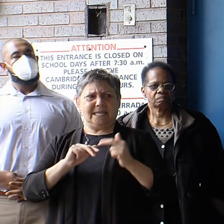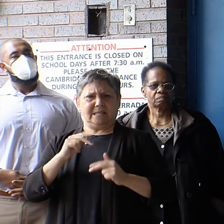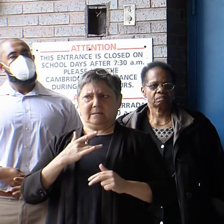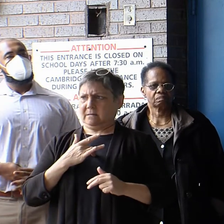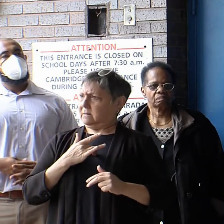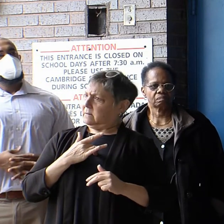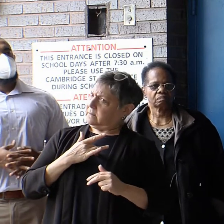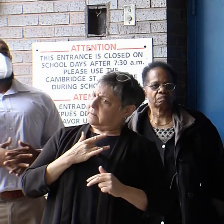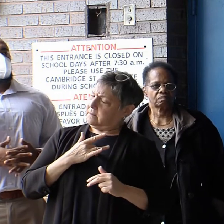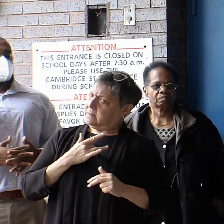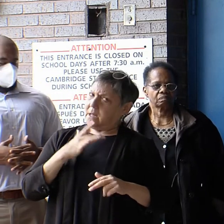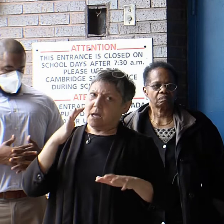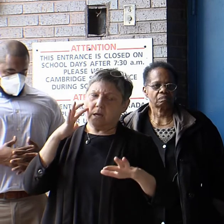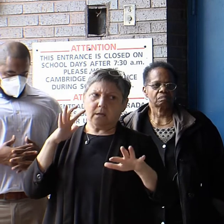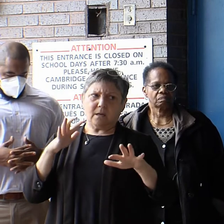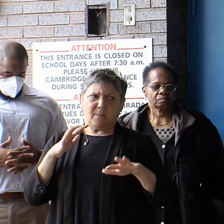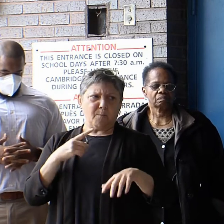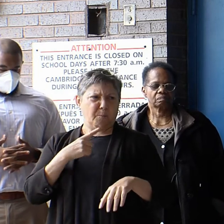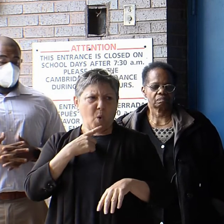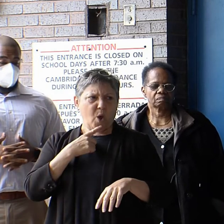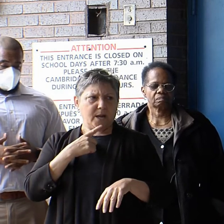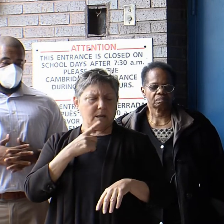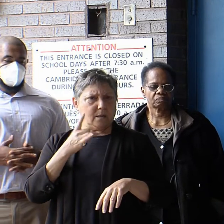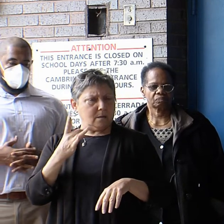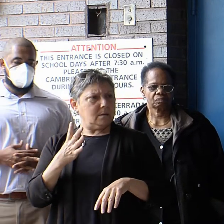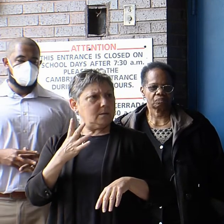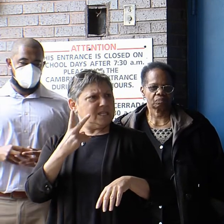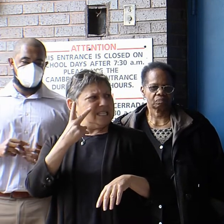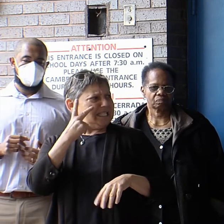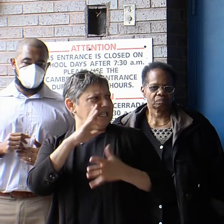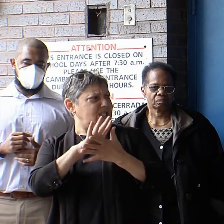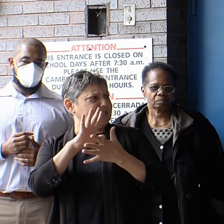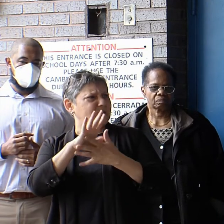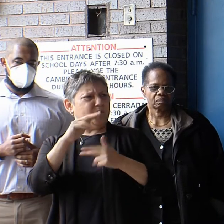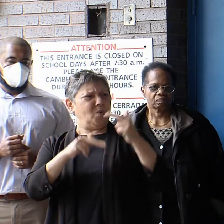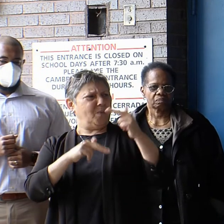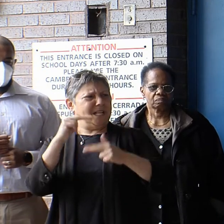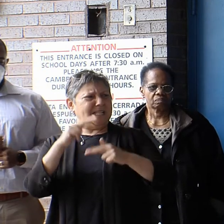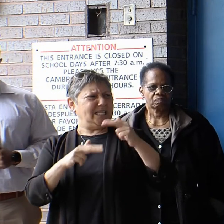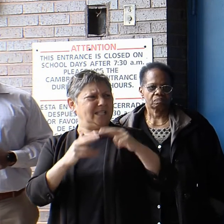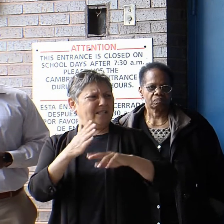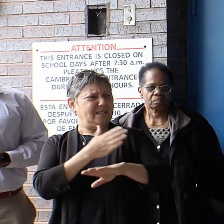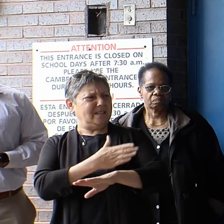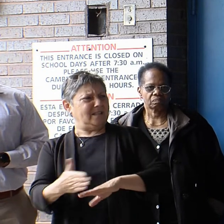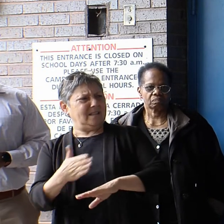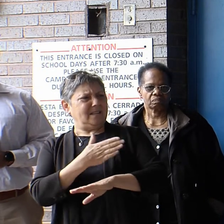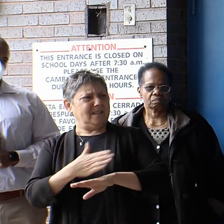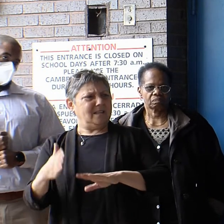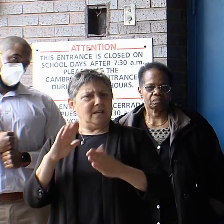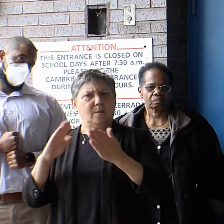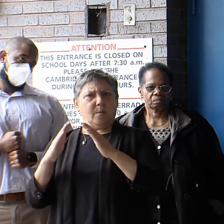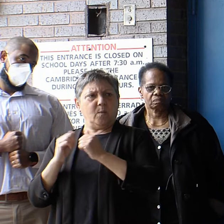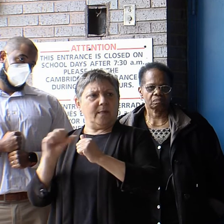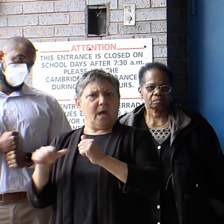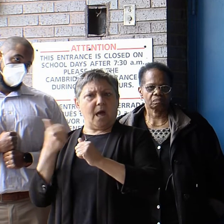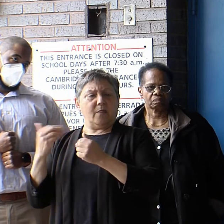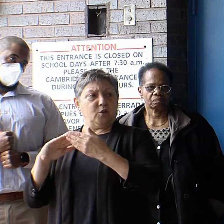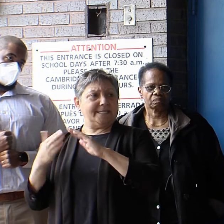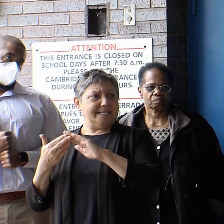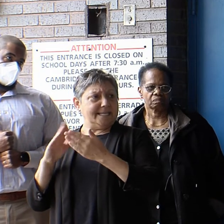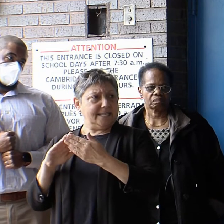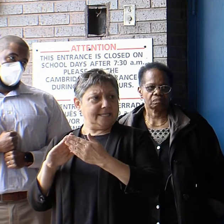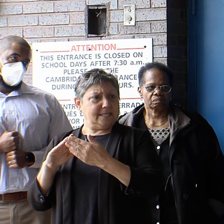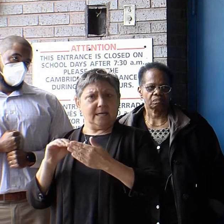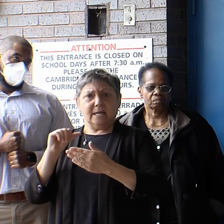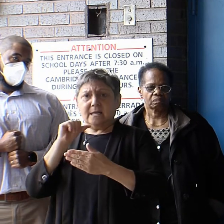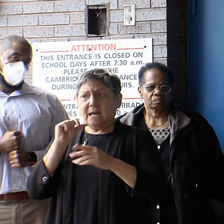amazed, shocked, disappointed at some of the kinds of things that we see by comparison with other cities who aren't as